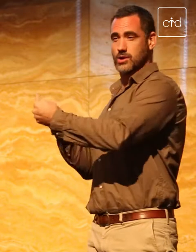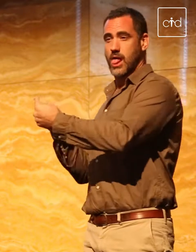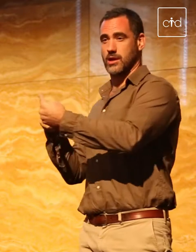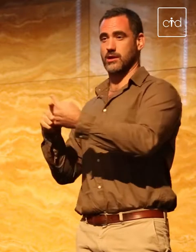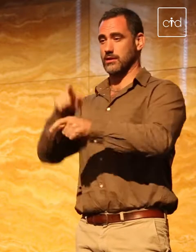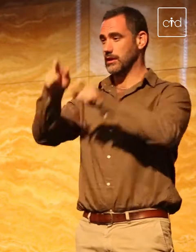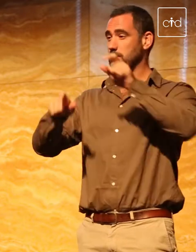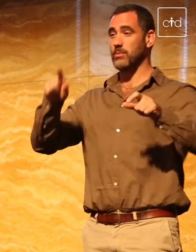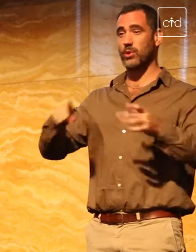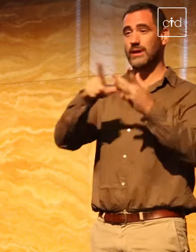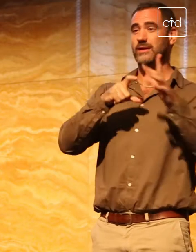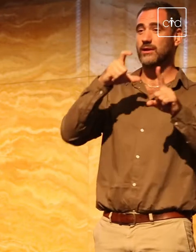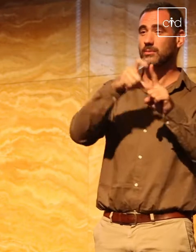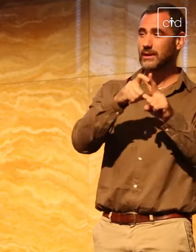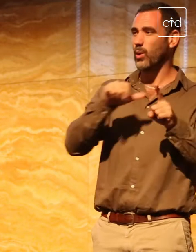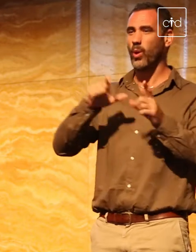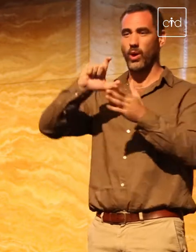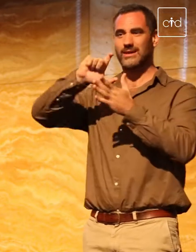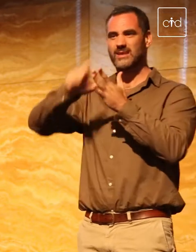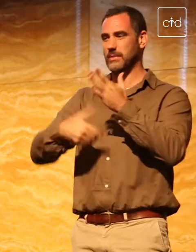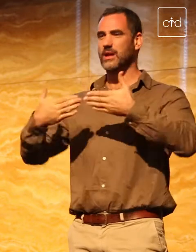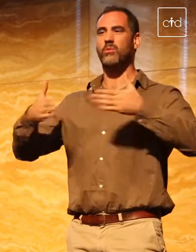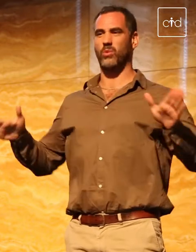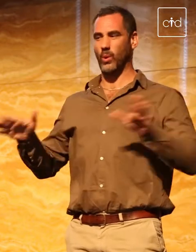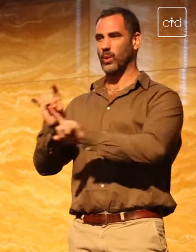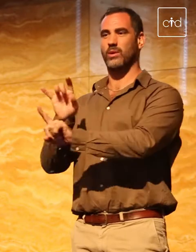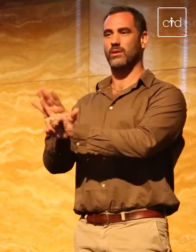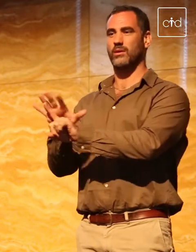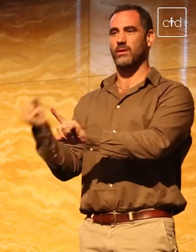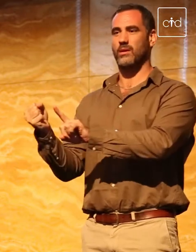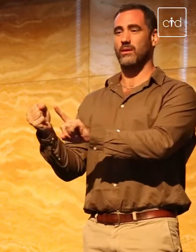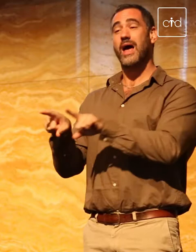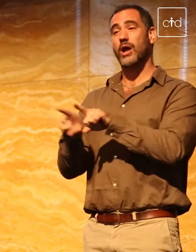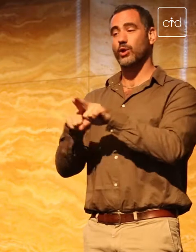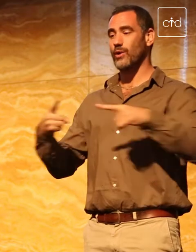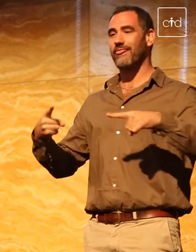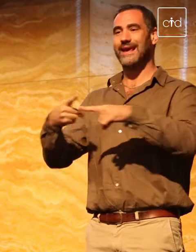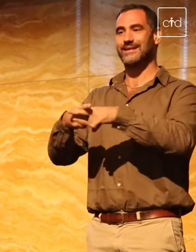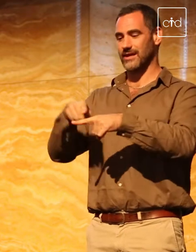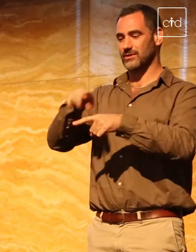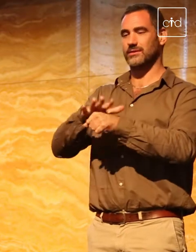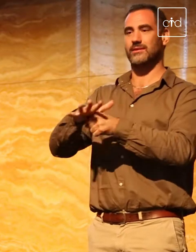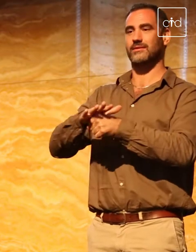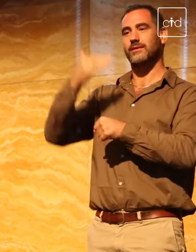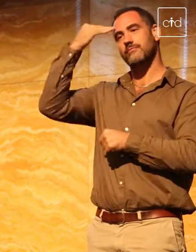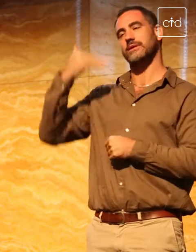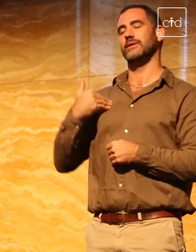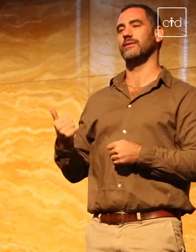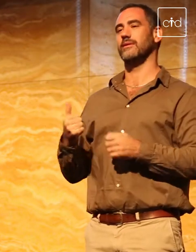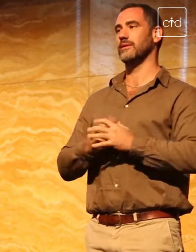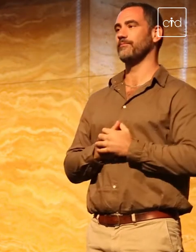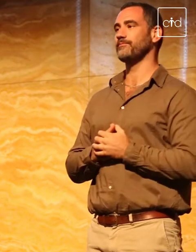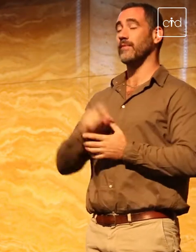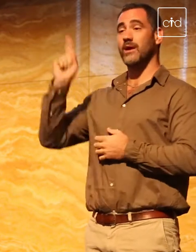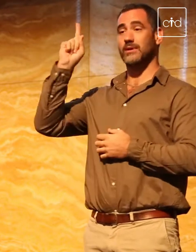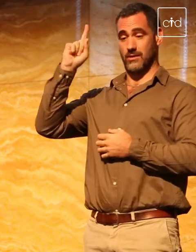intellectual disabilities, disabilities more broadly, and of course the intersection with mental health. I'm currently obviously